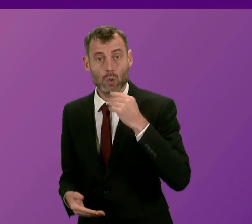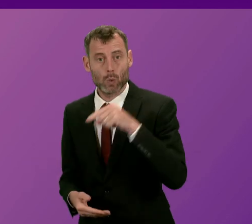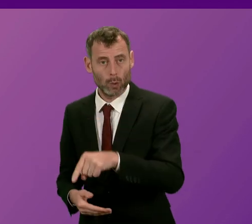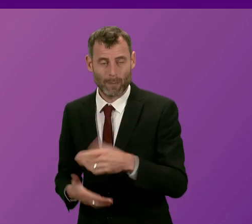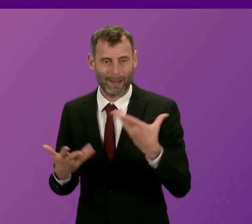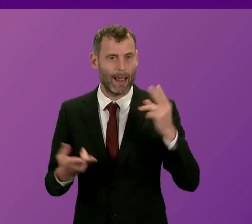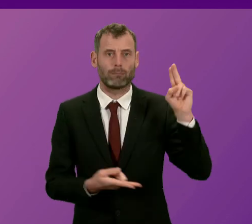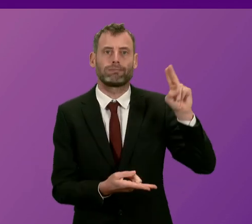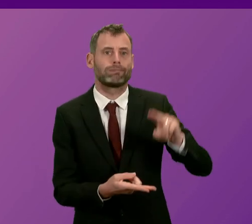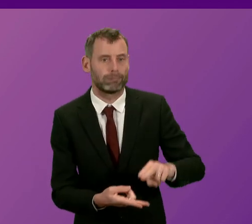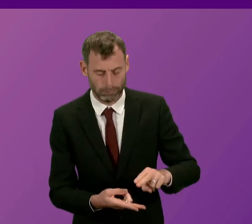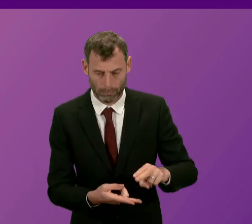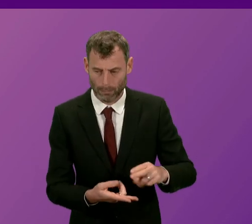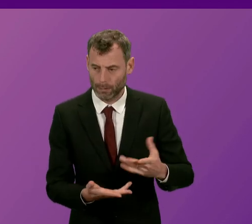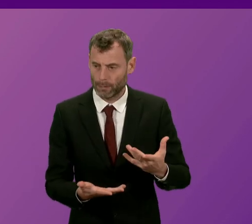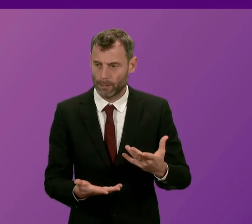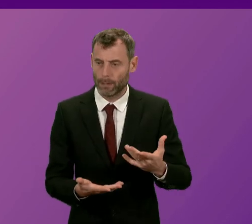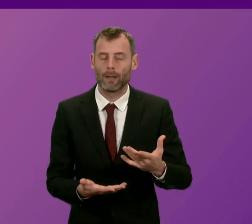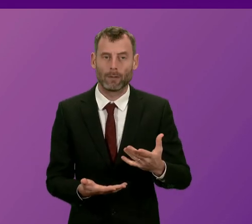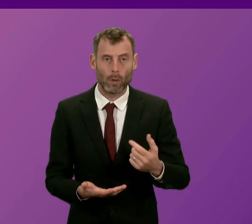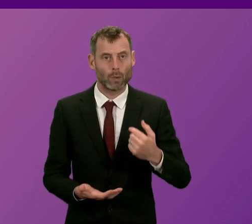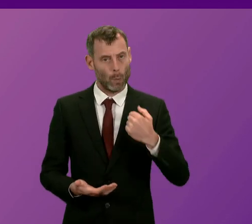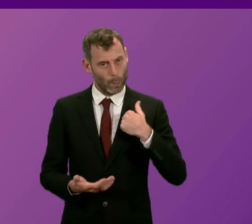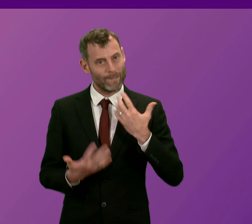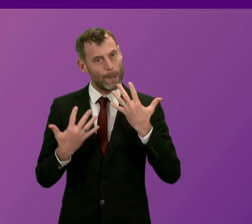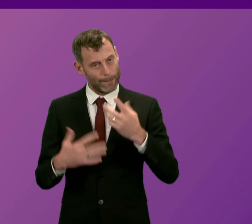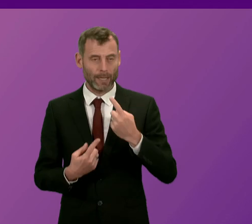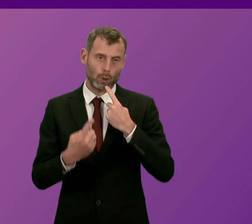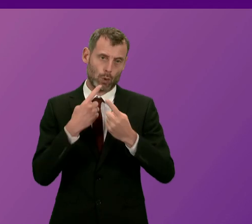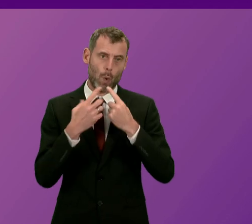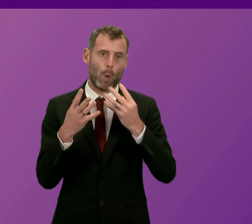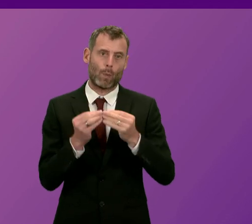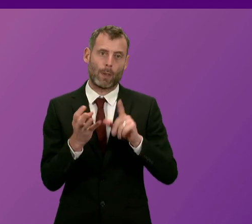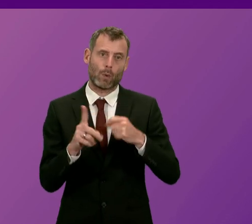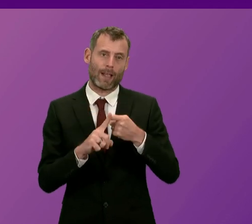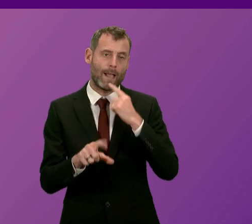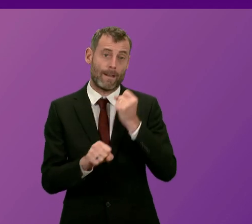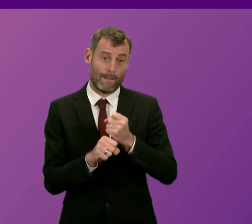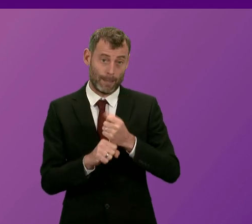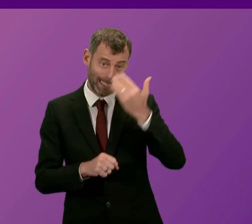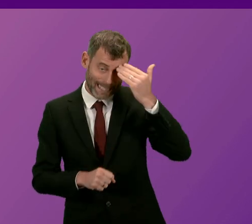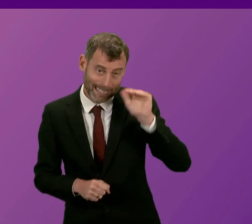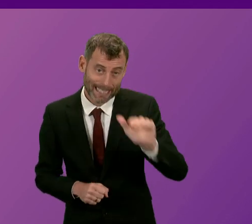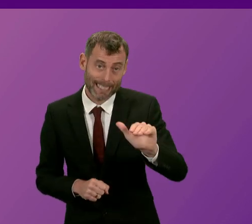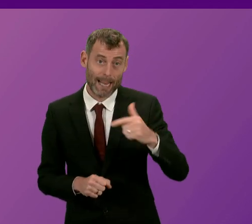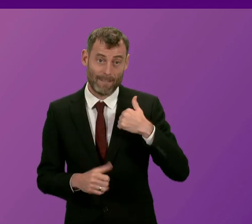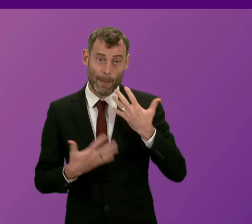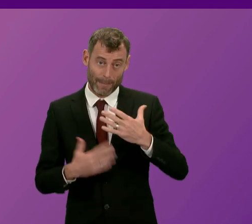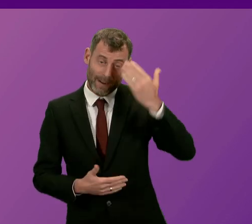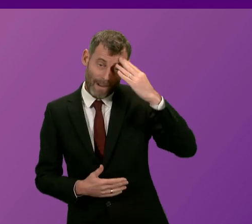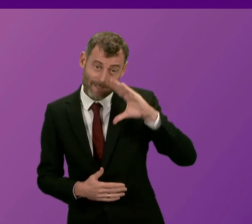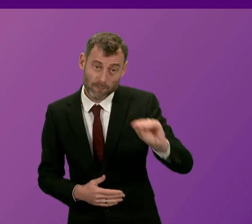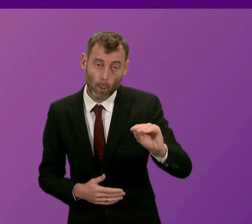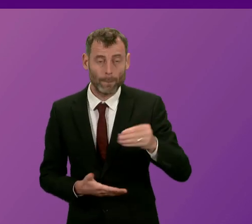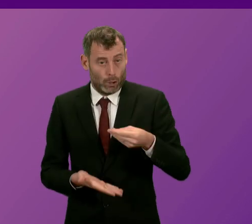investment that's available. Now, we've made representations to the United Kingdom government. I've raised this with both the Chancellor and the Deputy